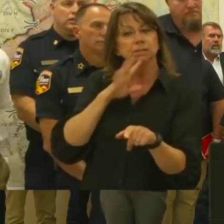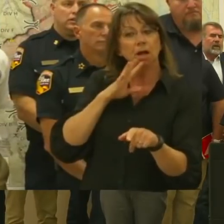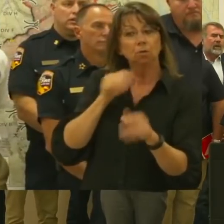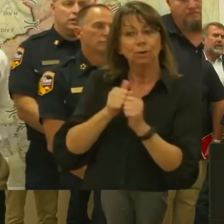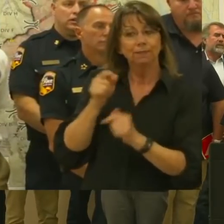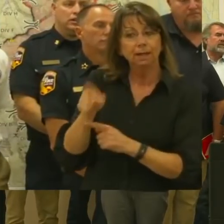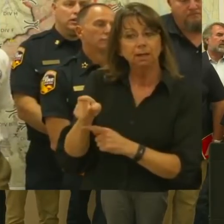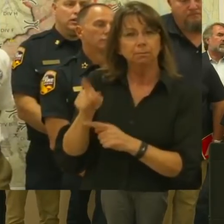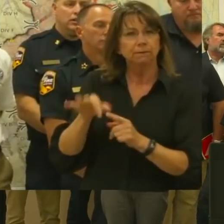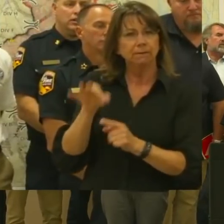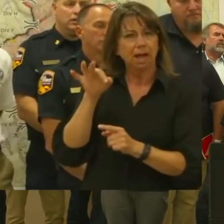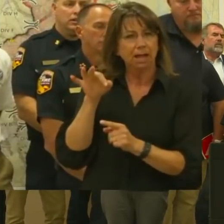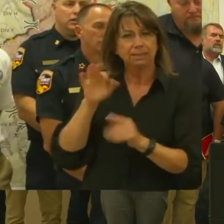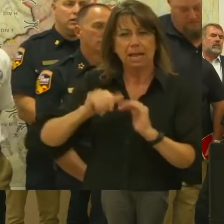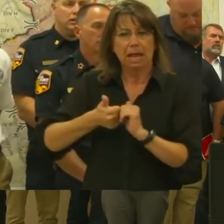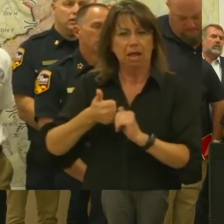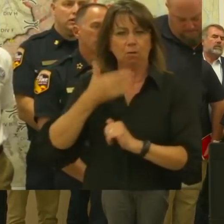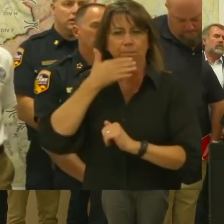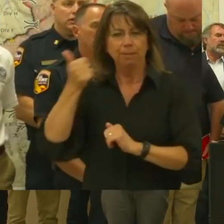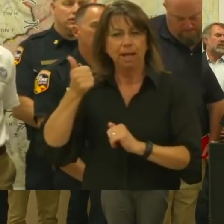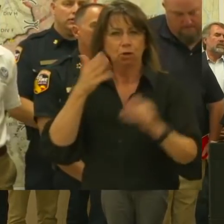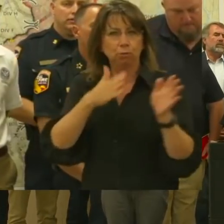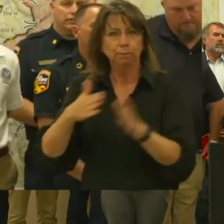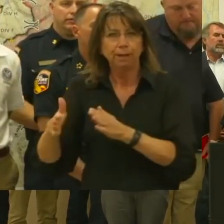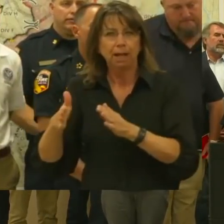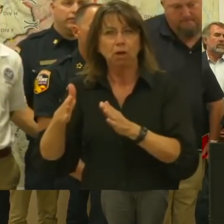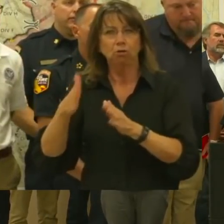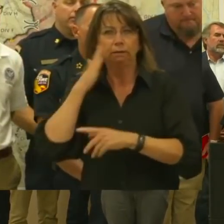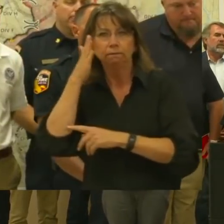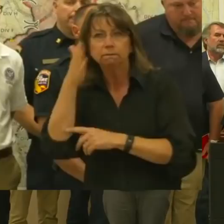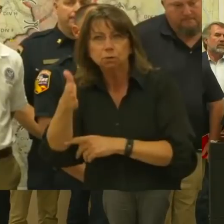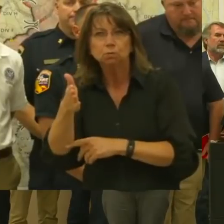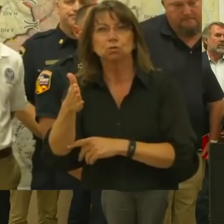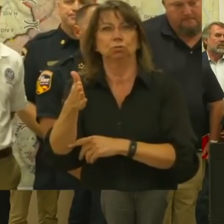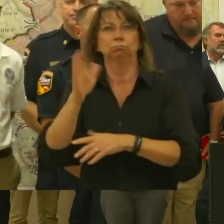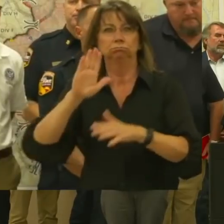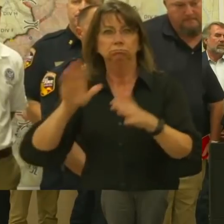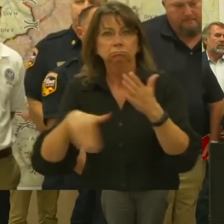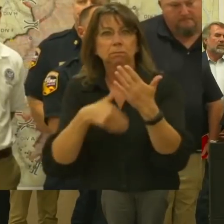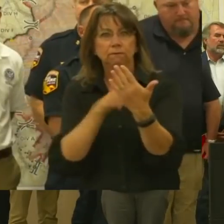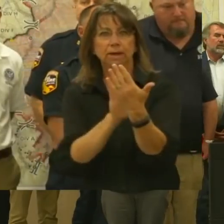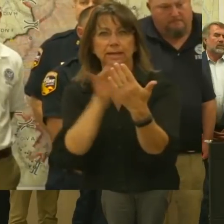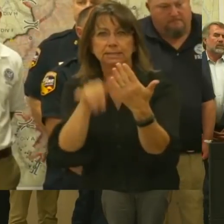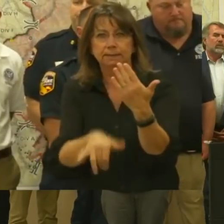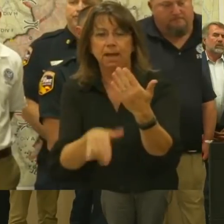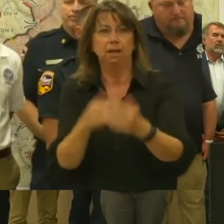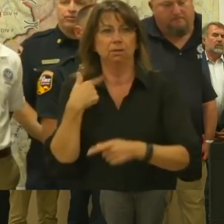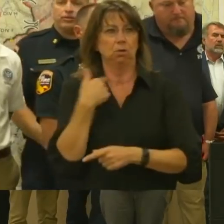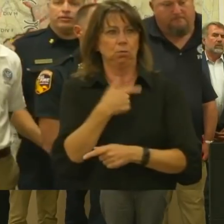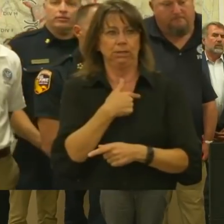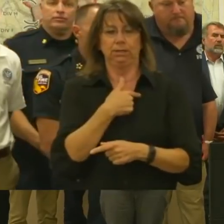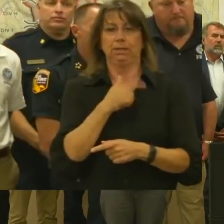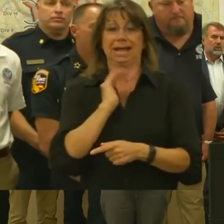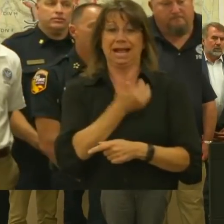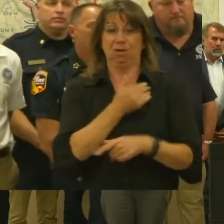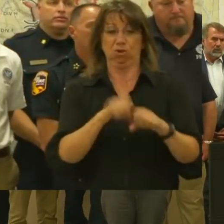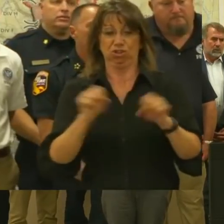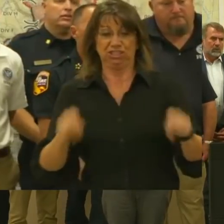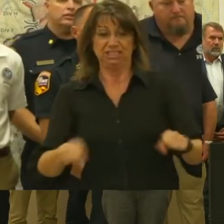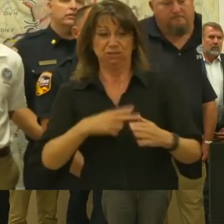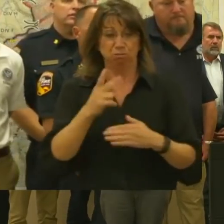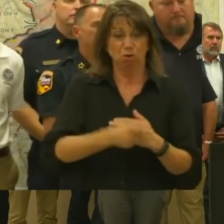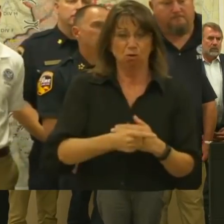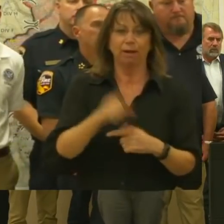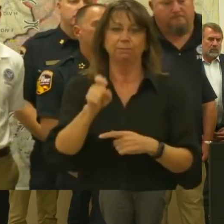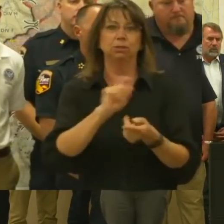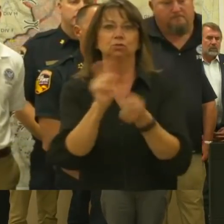model this type of a hazard, and we can be even better prepared going forward. We really need to change all of our assistance programs so that we can